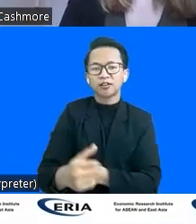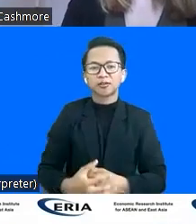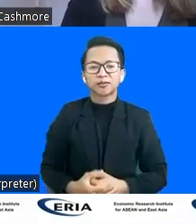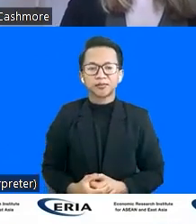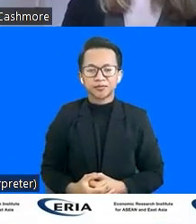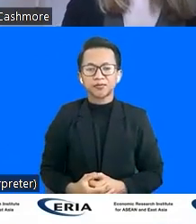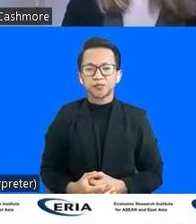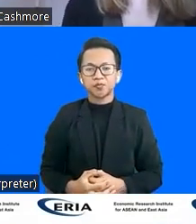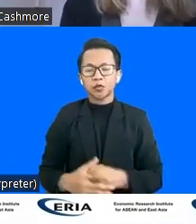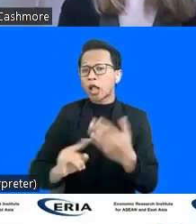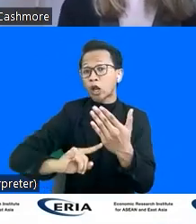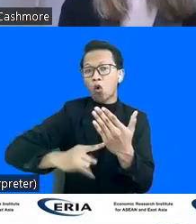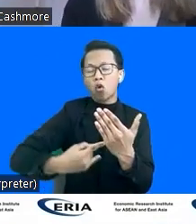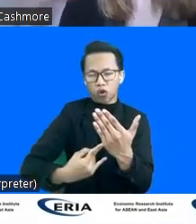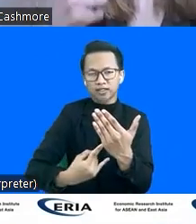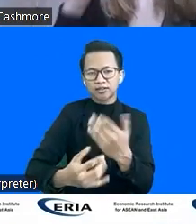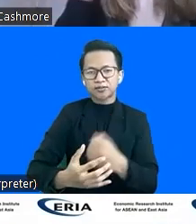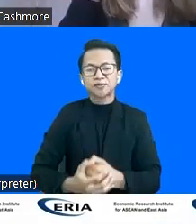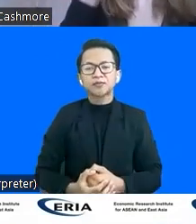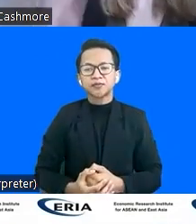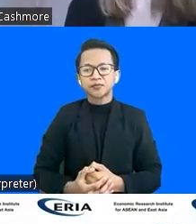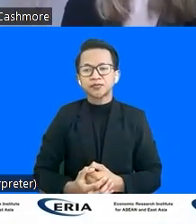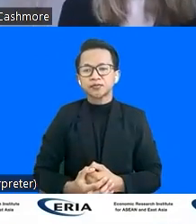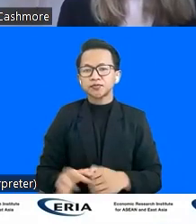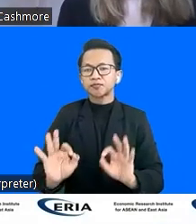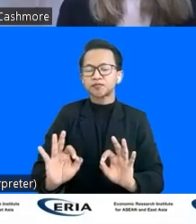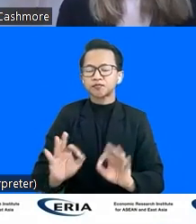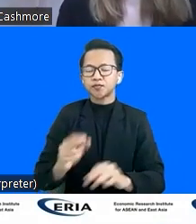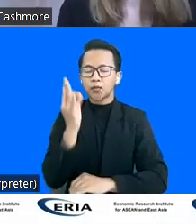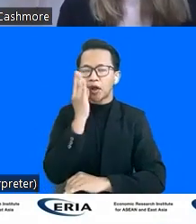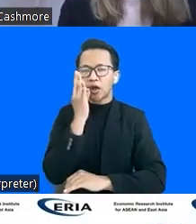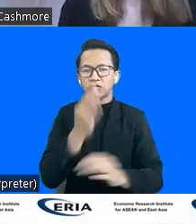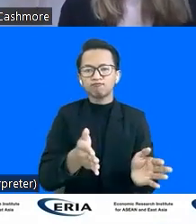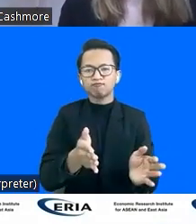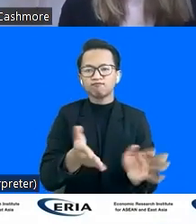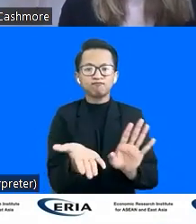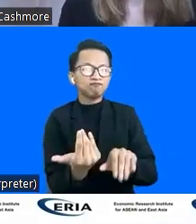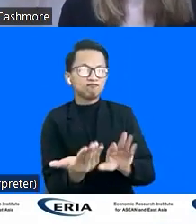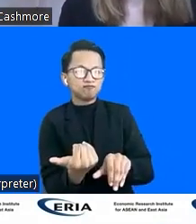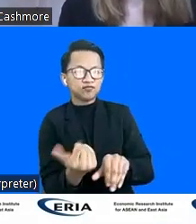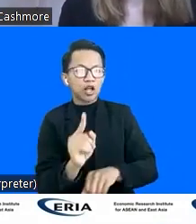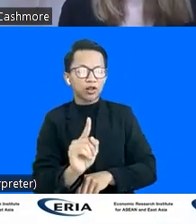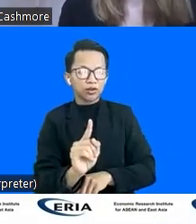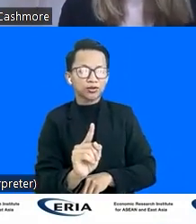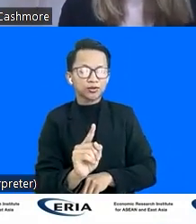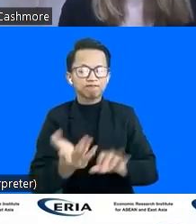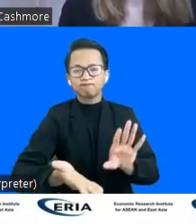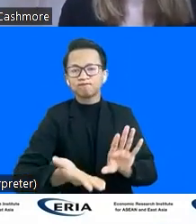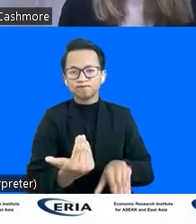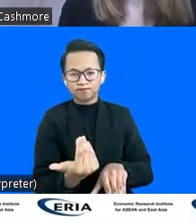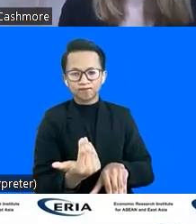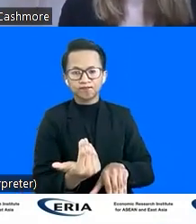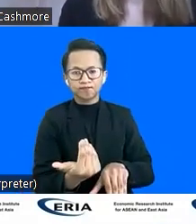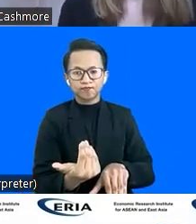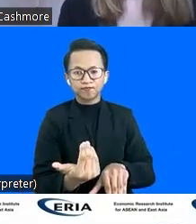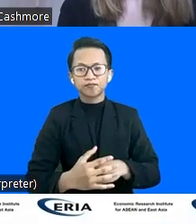Technology really has. Sorry, just back one. I've just got one more point on this slide and then and then we can go